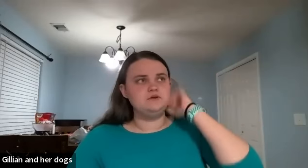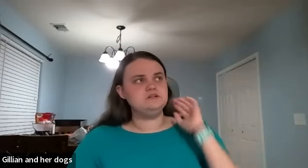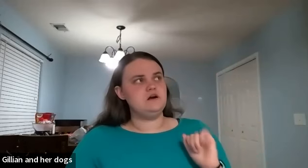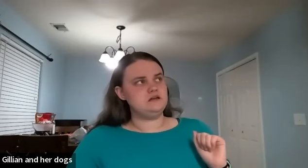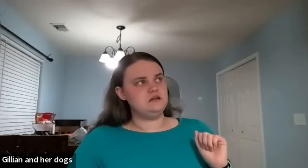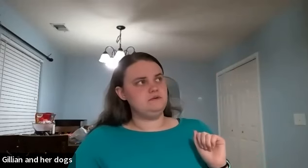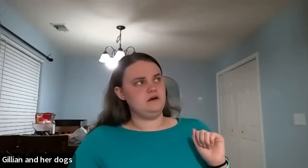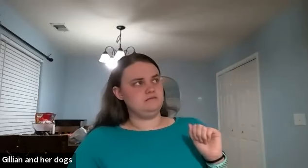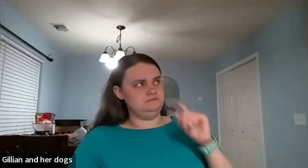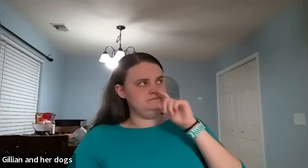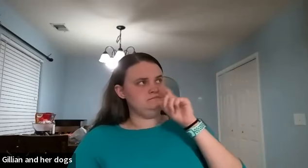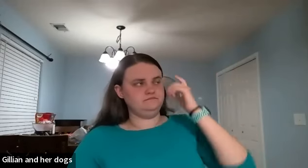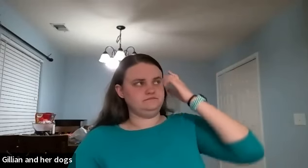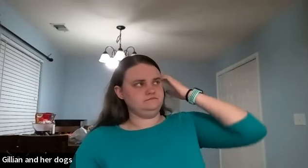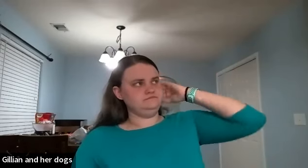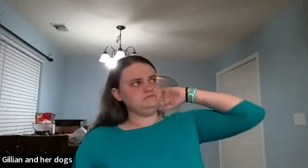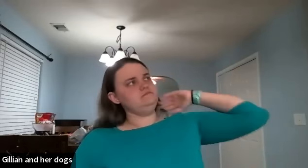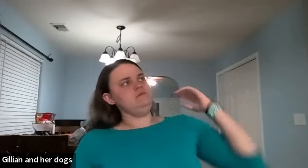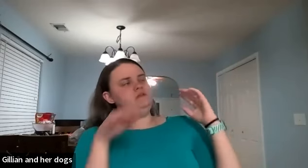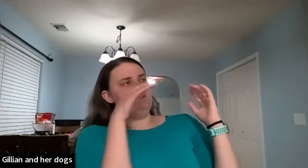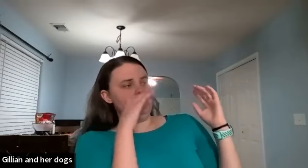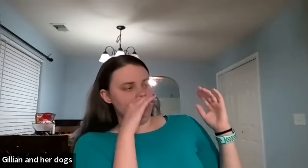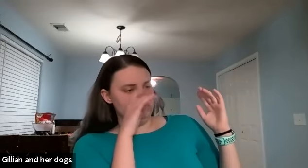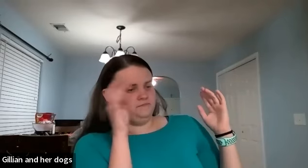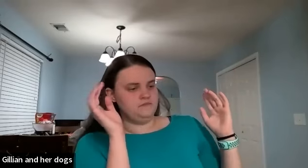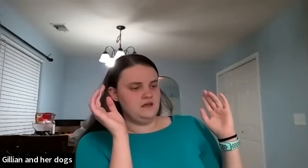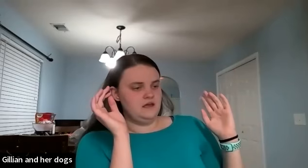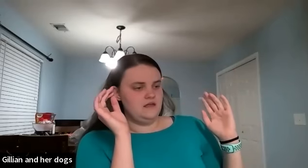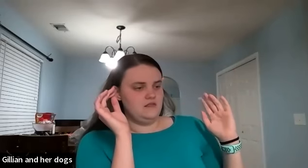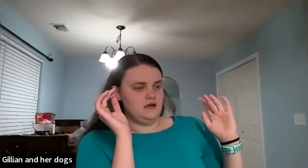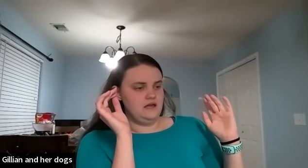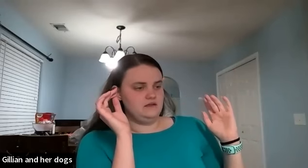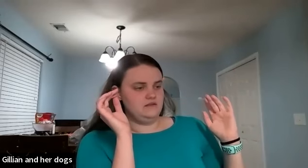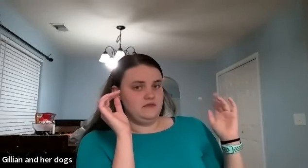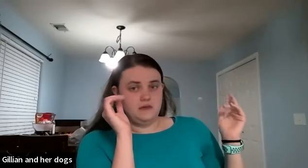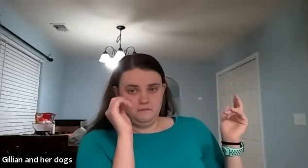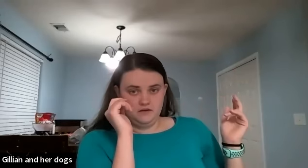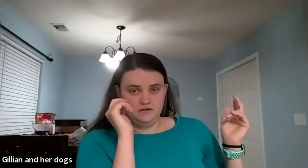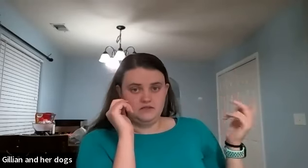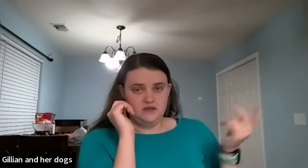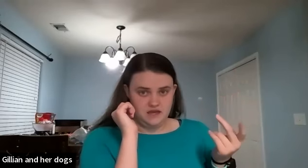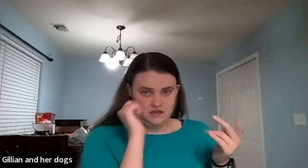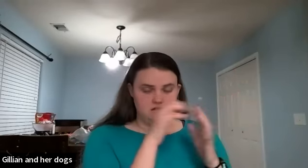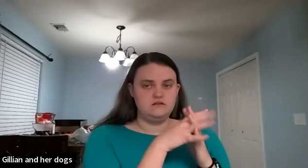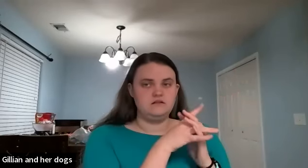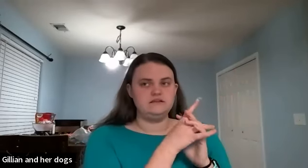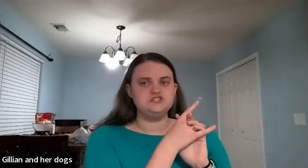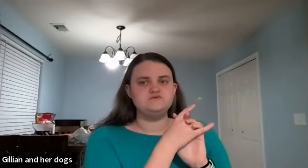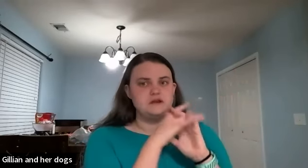you are talking about um like them they and let's just for